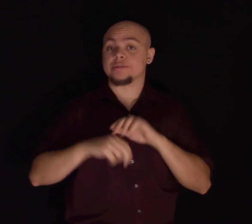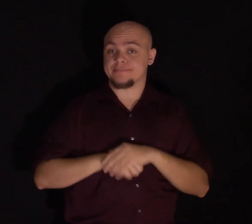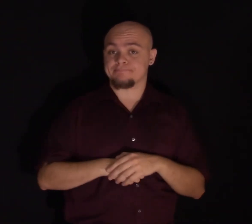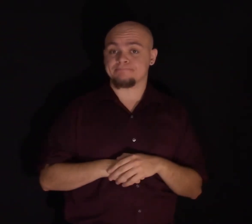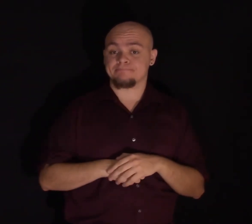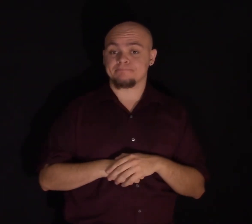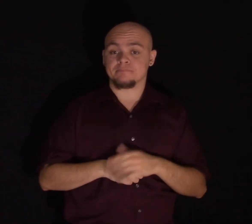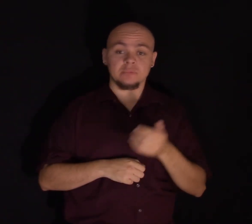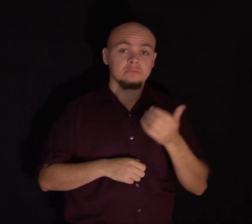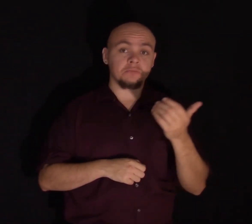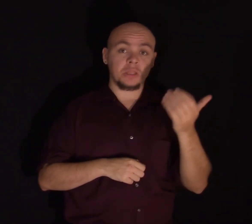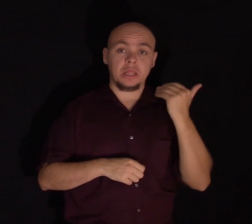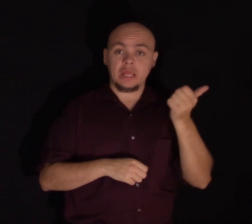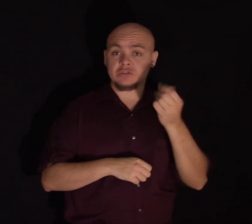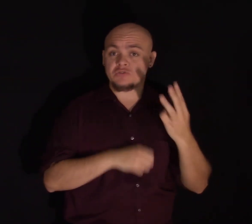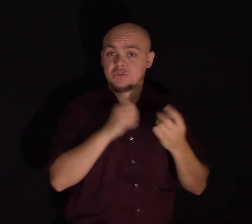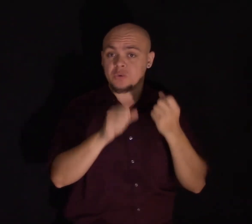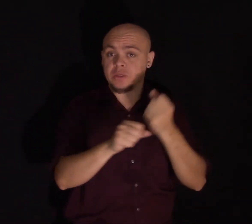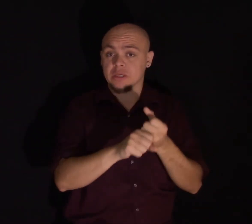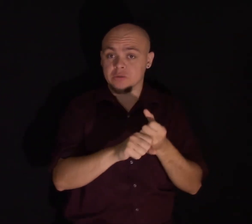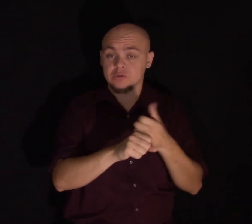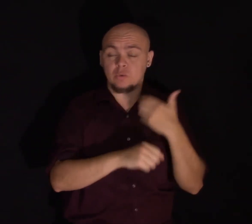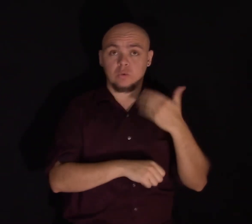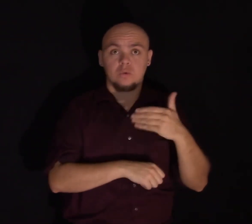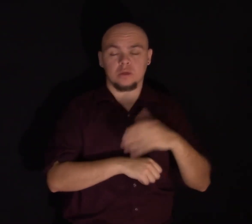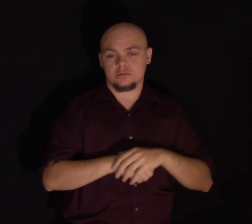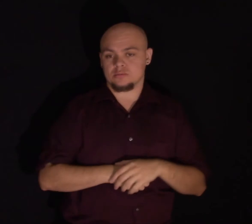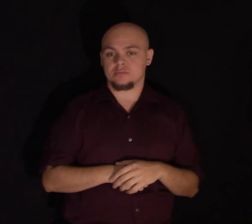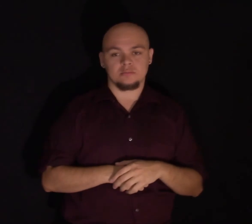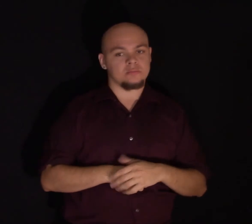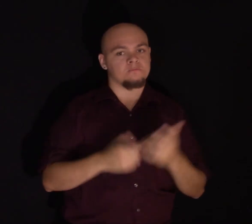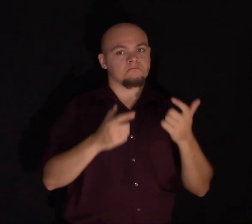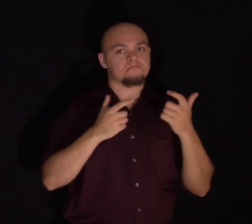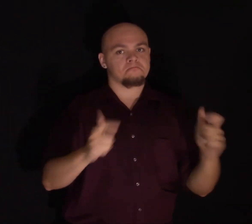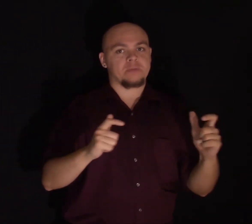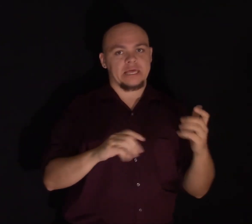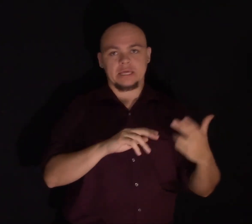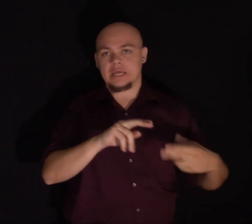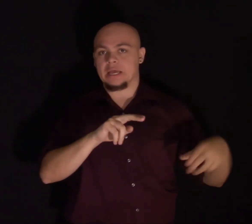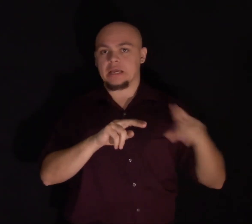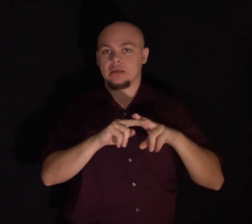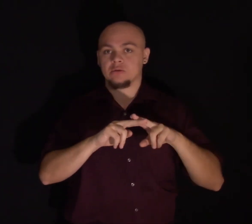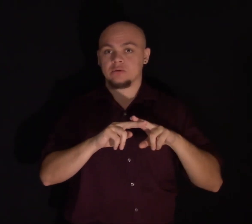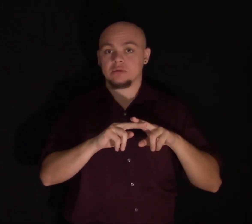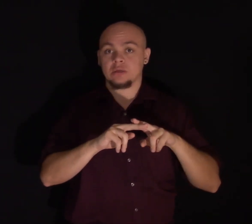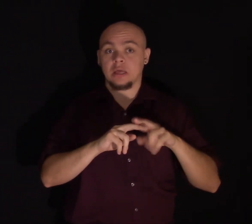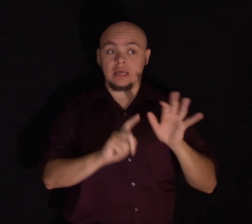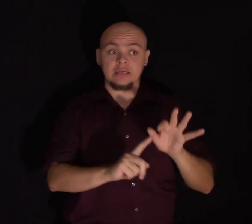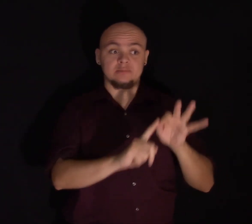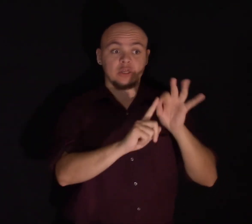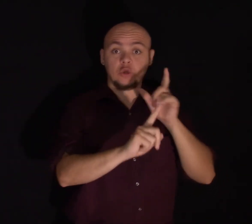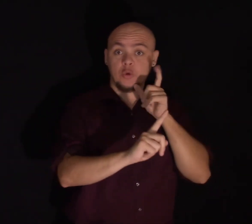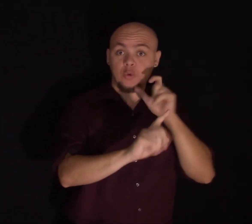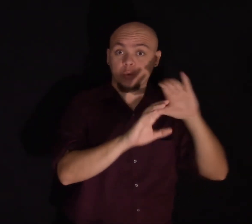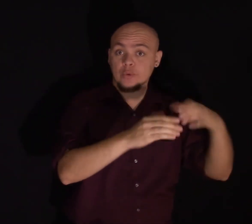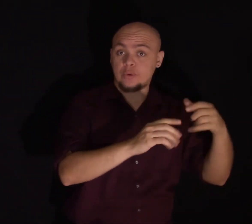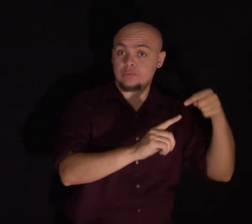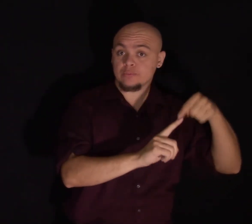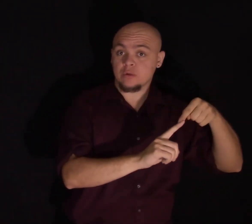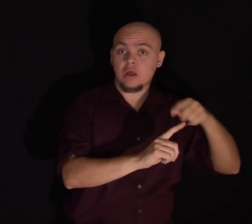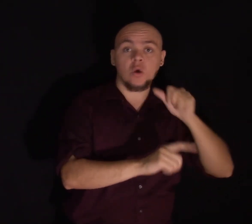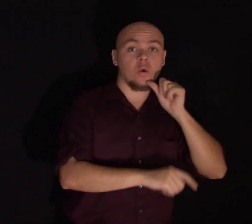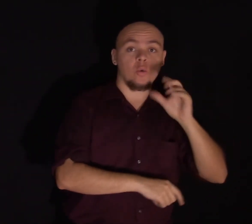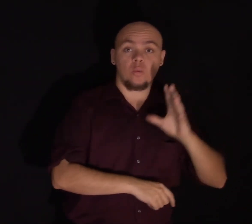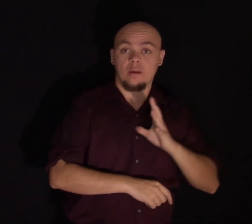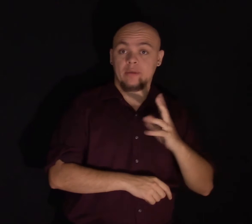last few years, what you see is a very large increase, particularly among women. Over the last three